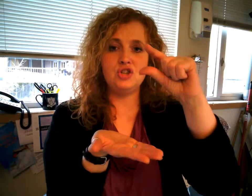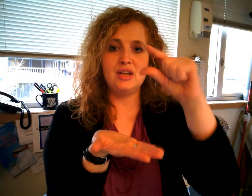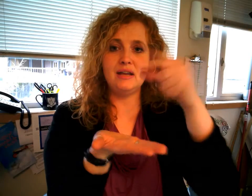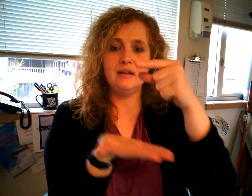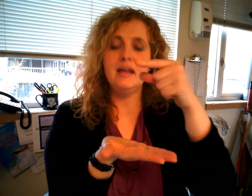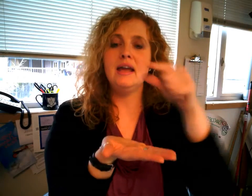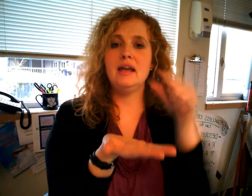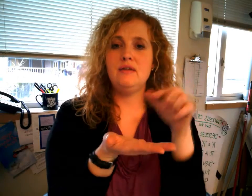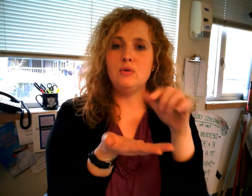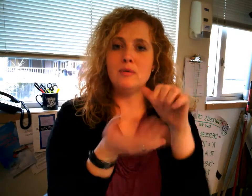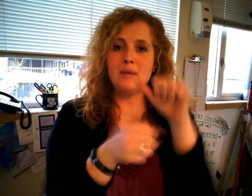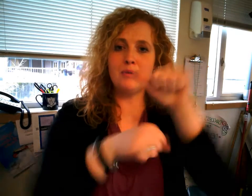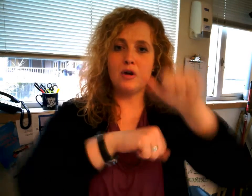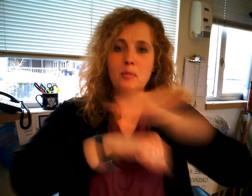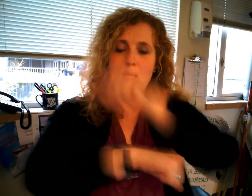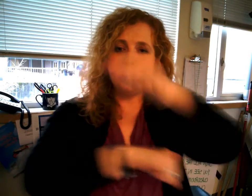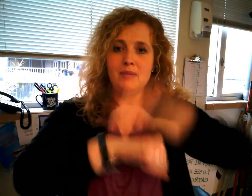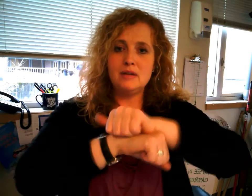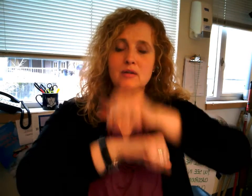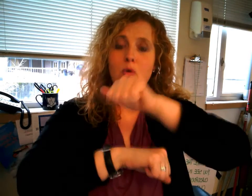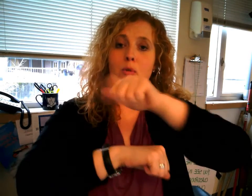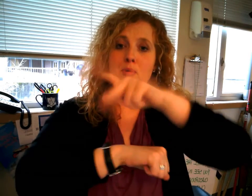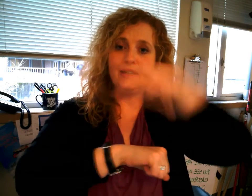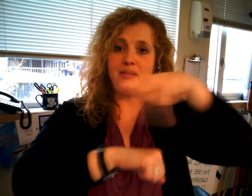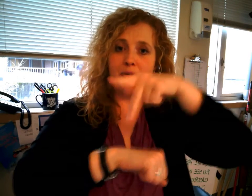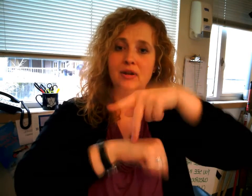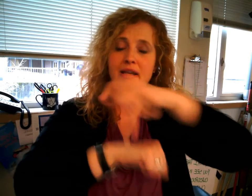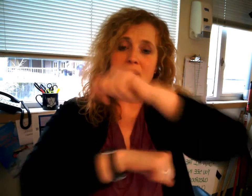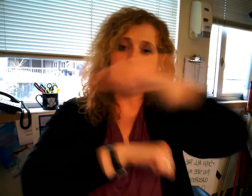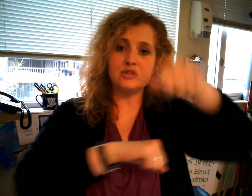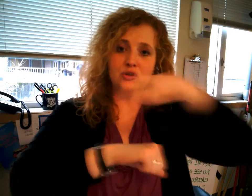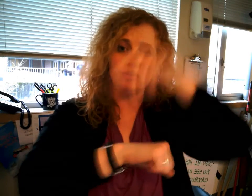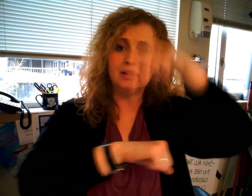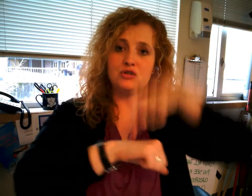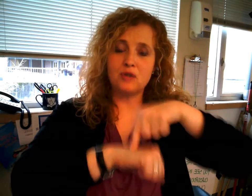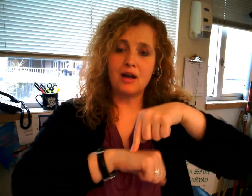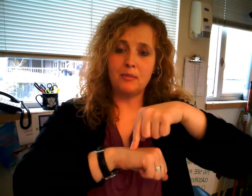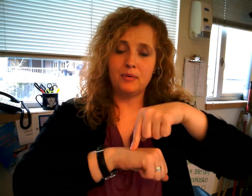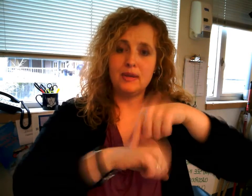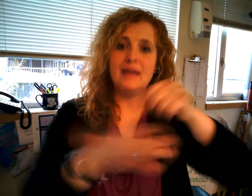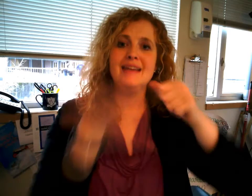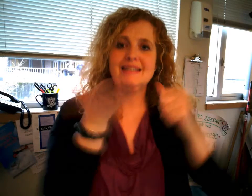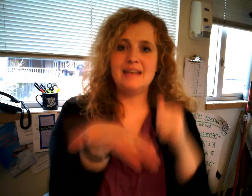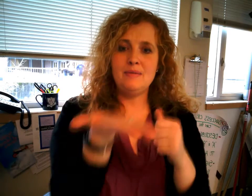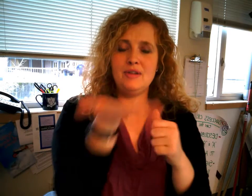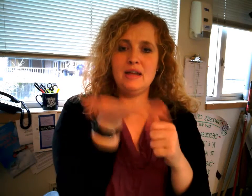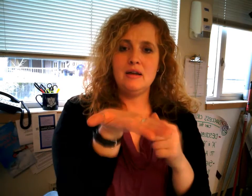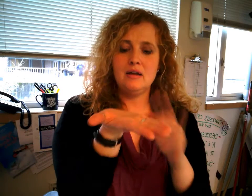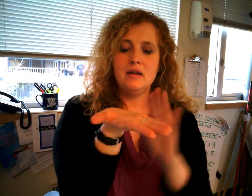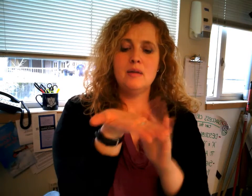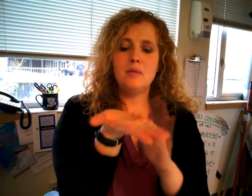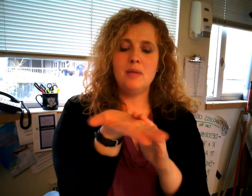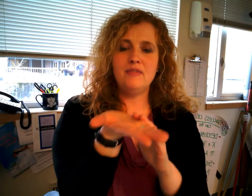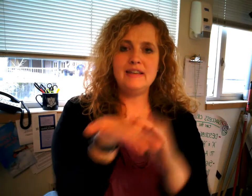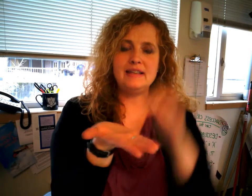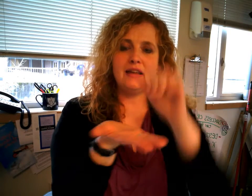and if you remember appointment or principal it's a circle and drop same thing palm facing up